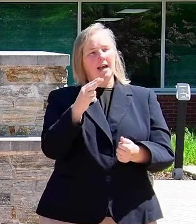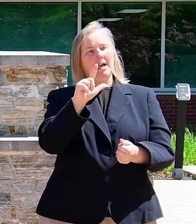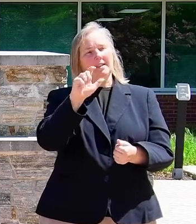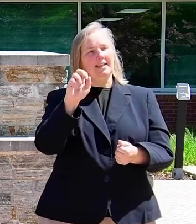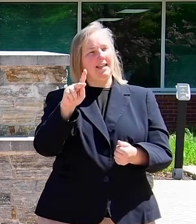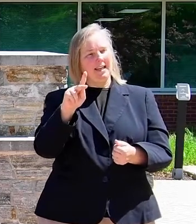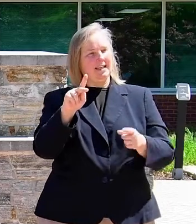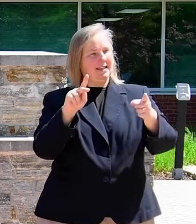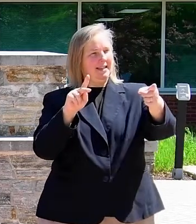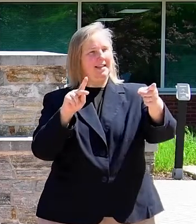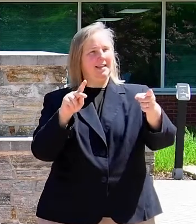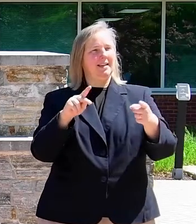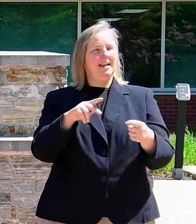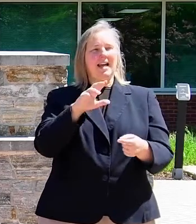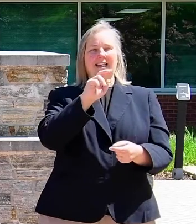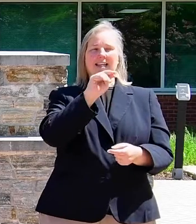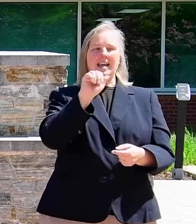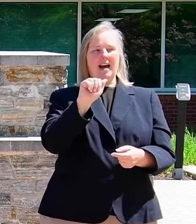chairwoman of OBGYN.